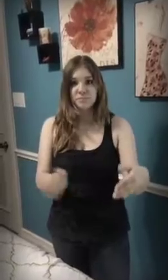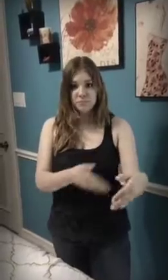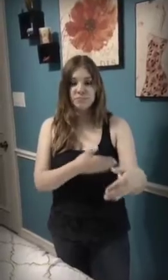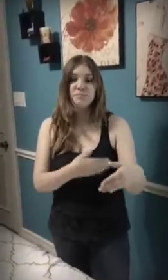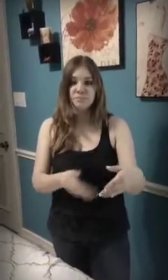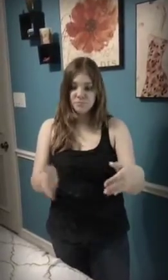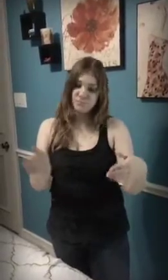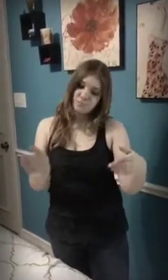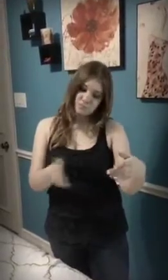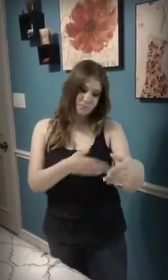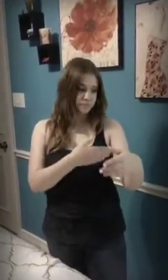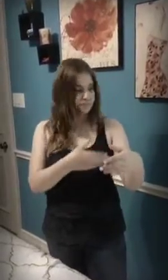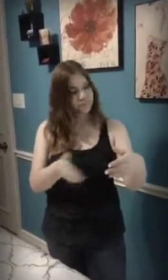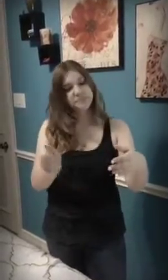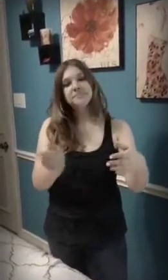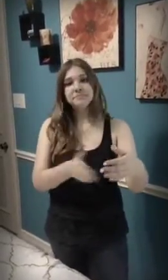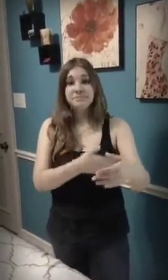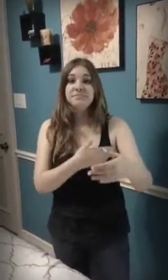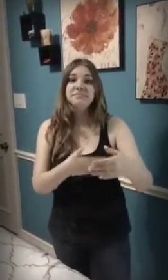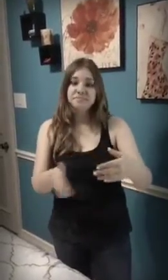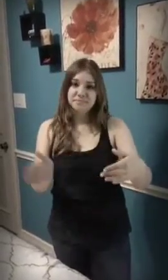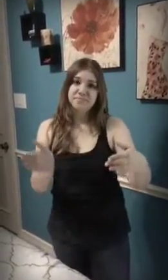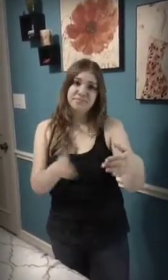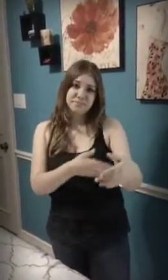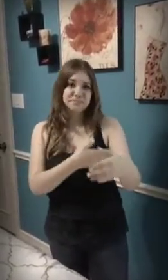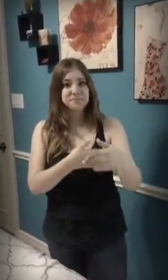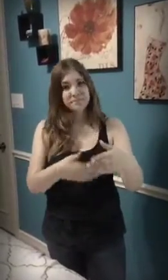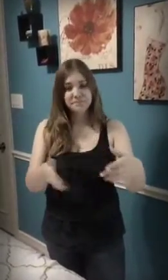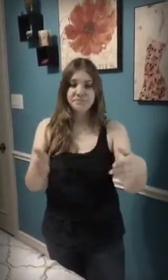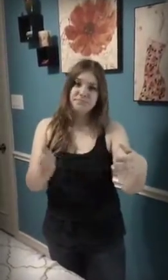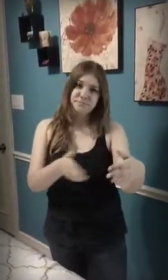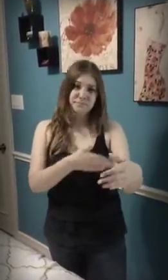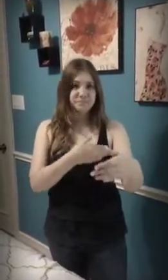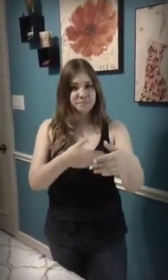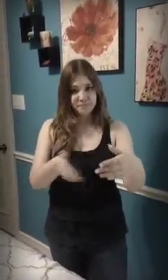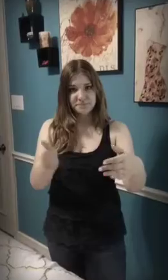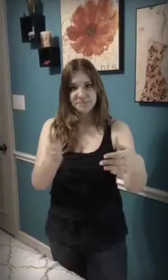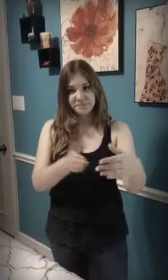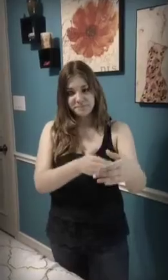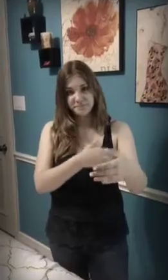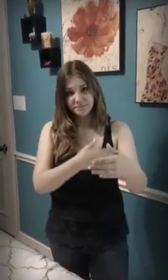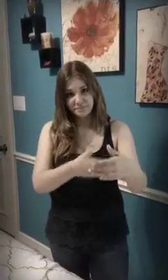died died